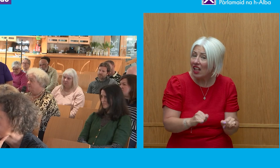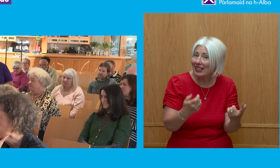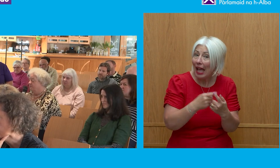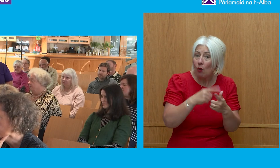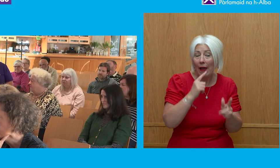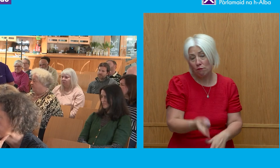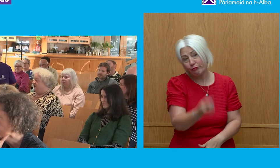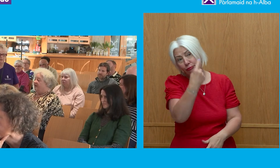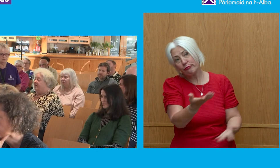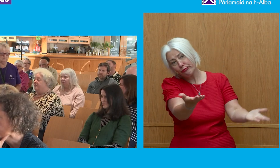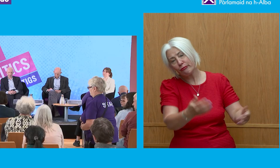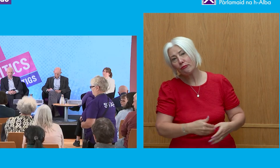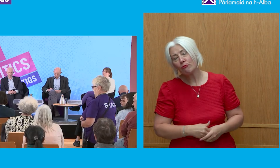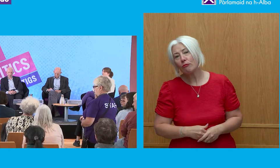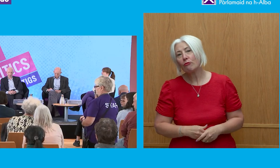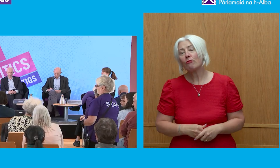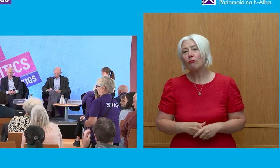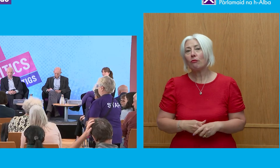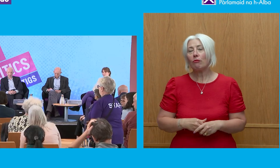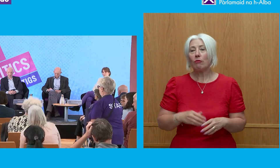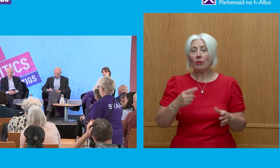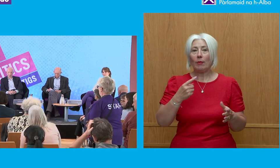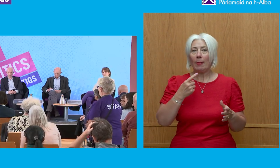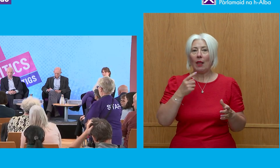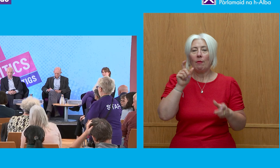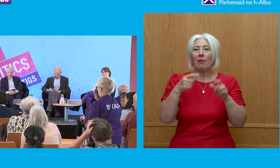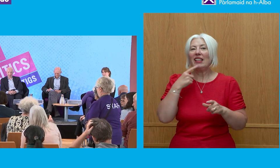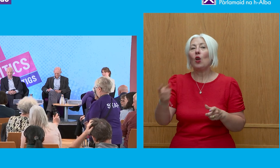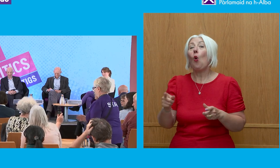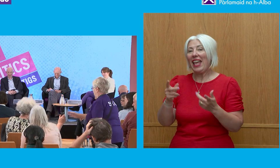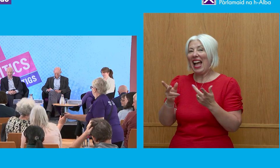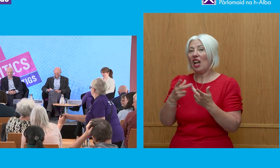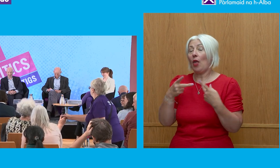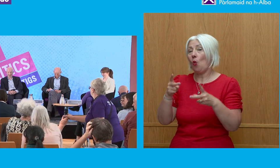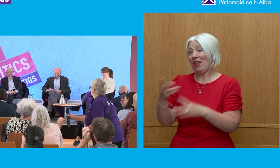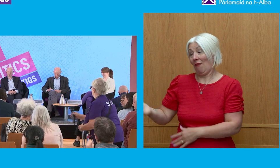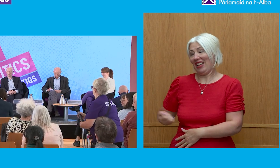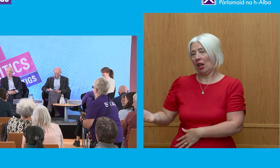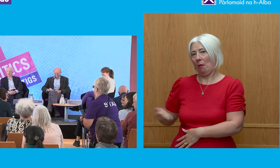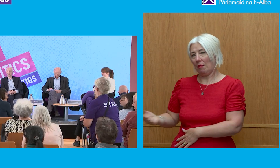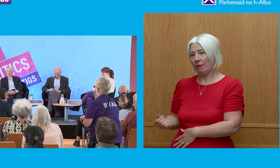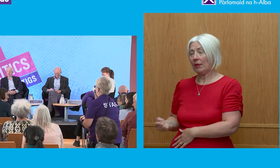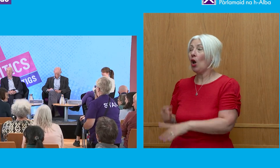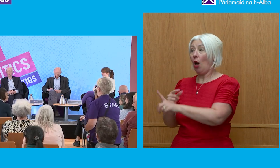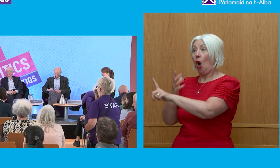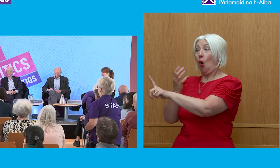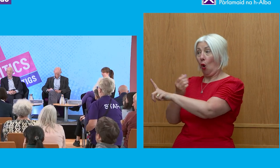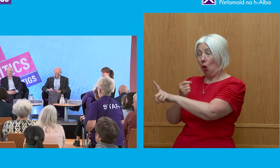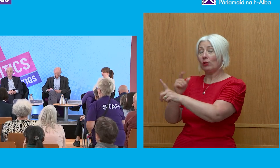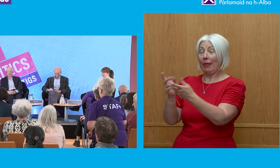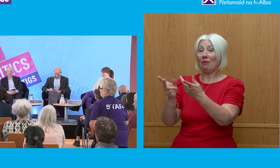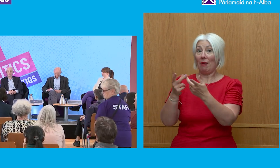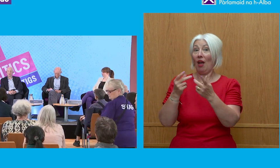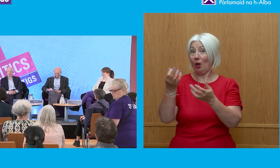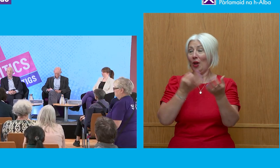accountable? Given that also it would appear he has other earnings. I will pause there but we'll take the other questions.